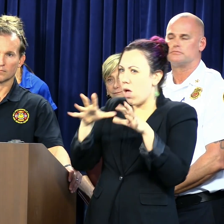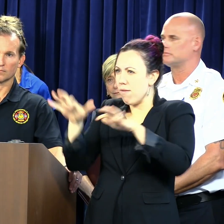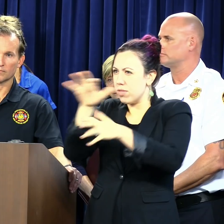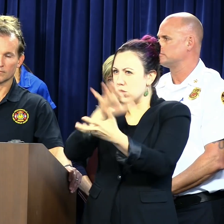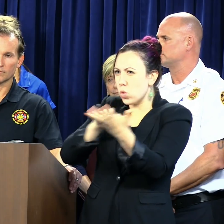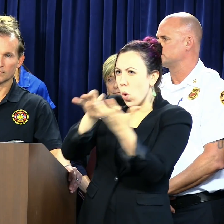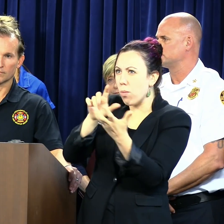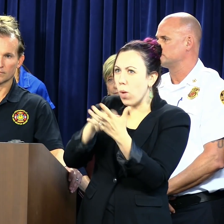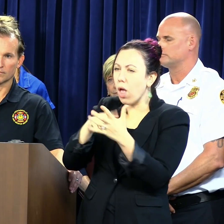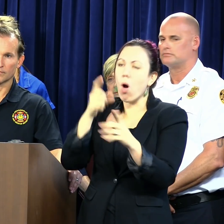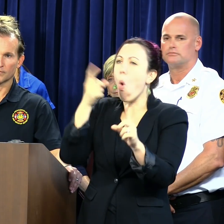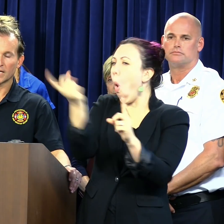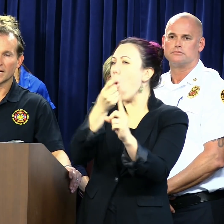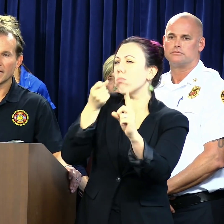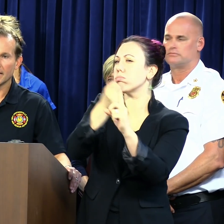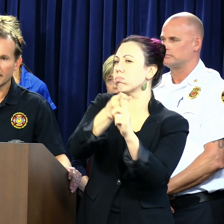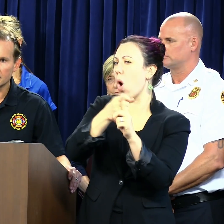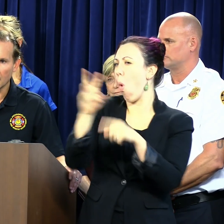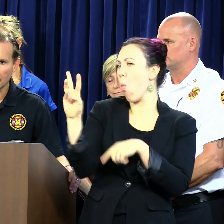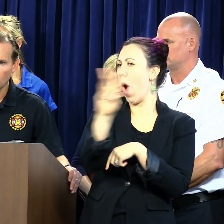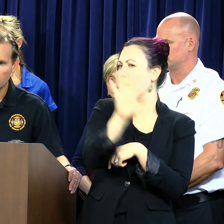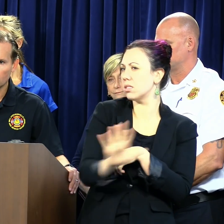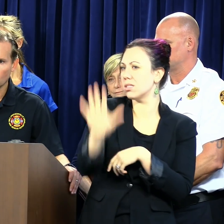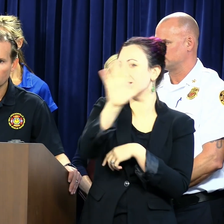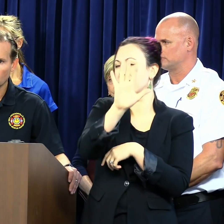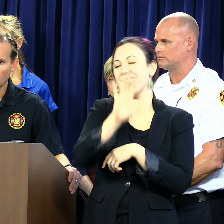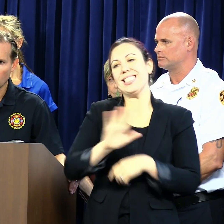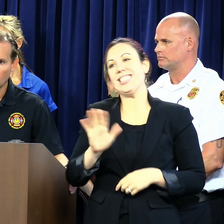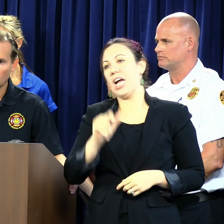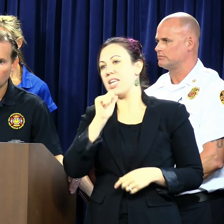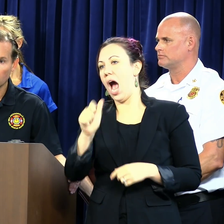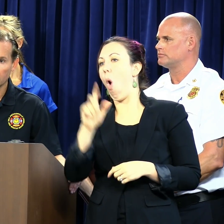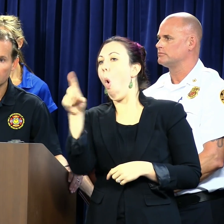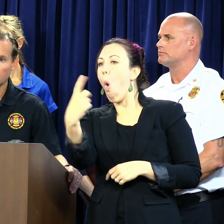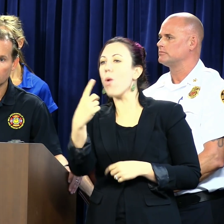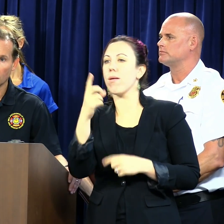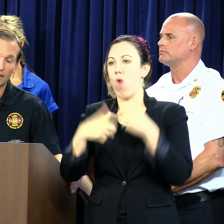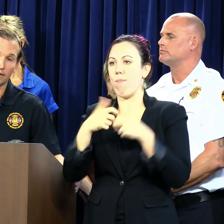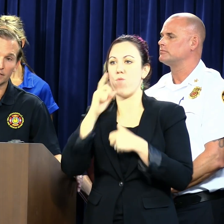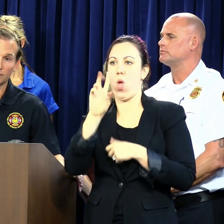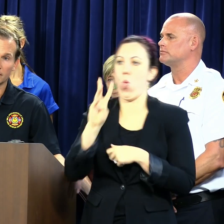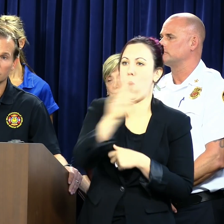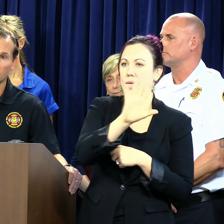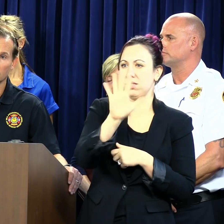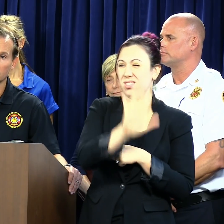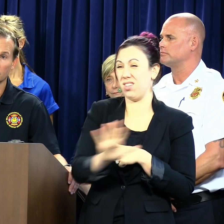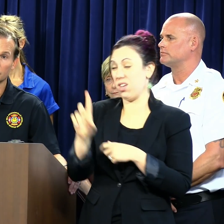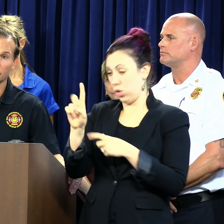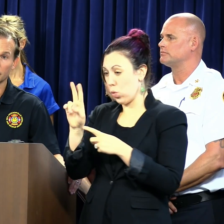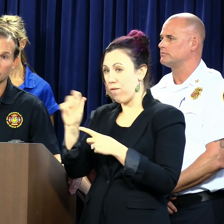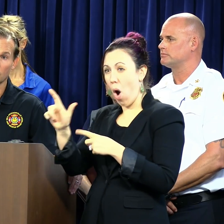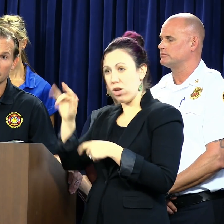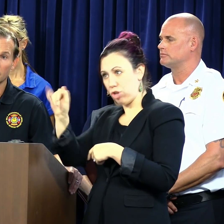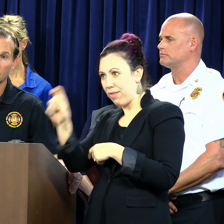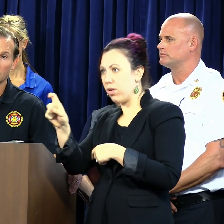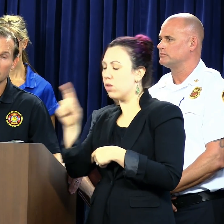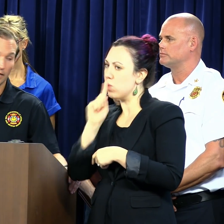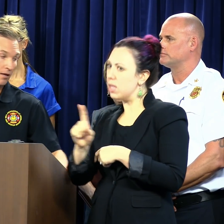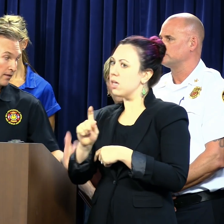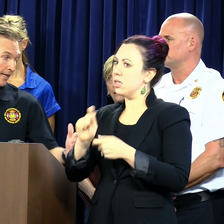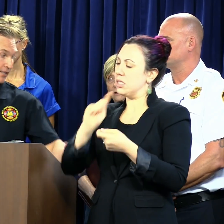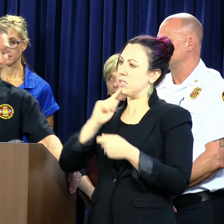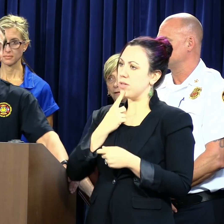thinking that that belief becoming more common? It's not a West Florida problem only. Duval County in Jacksonville is under serious threat.